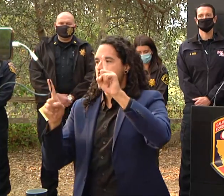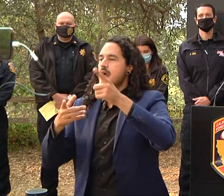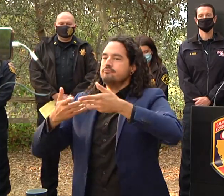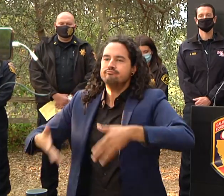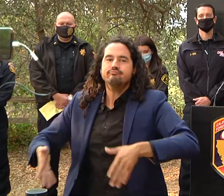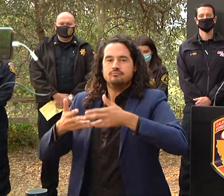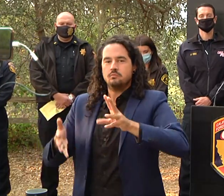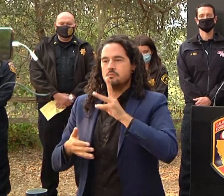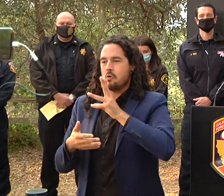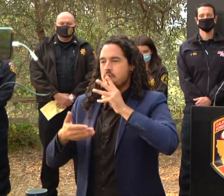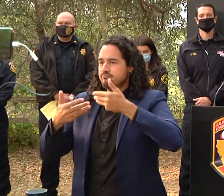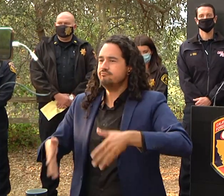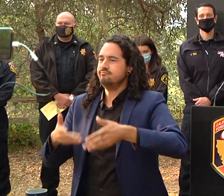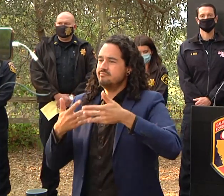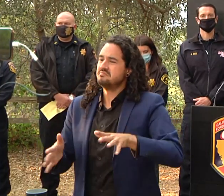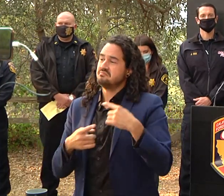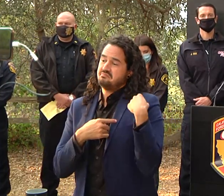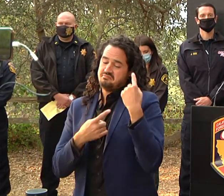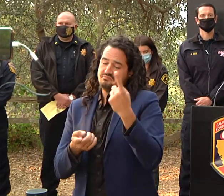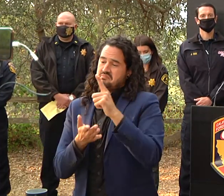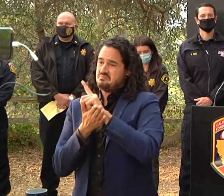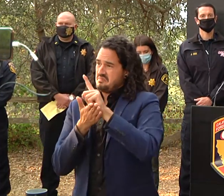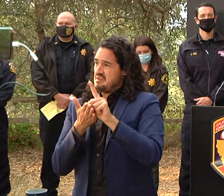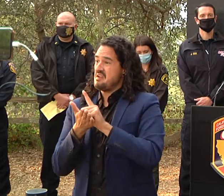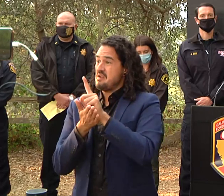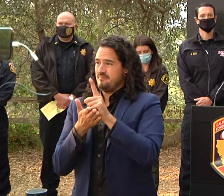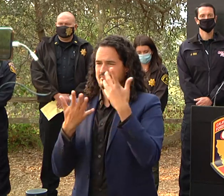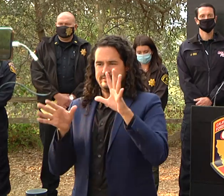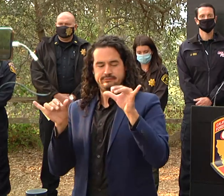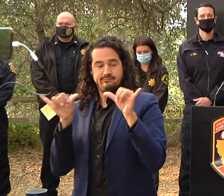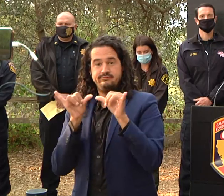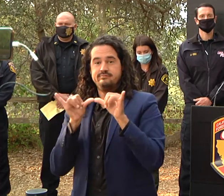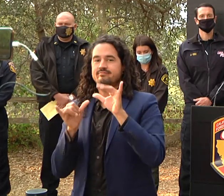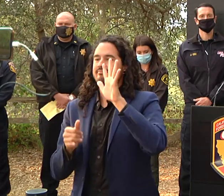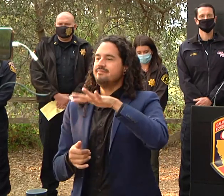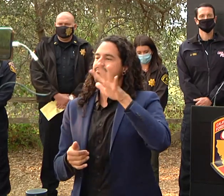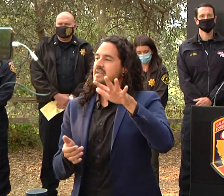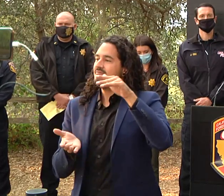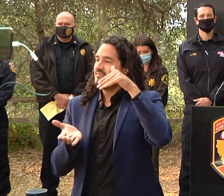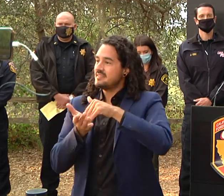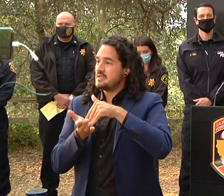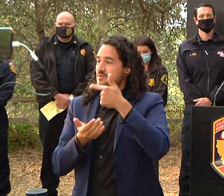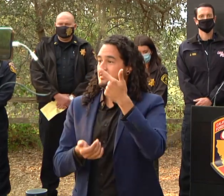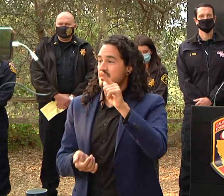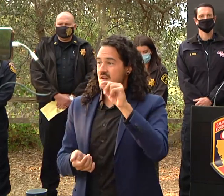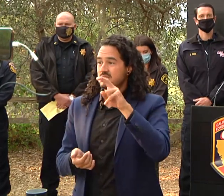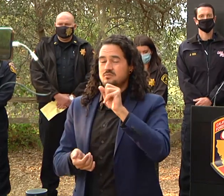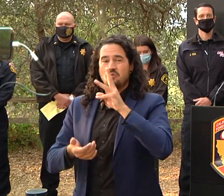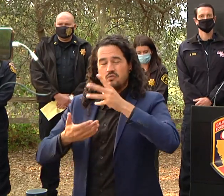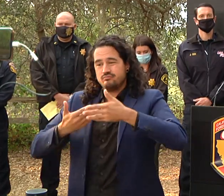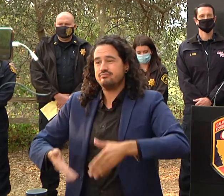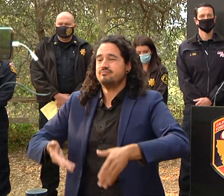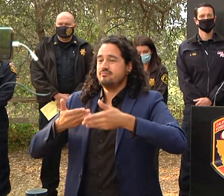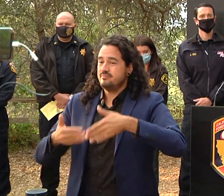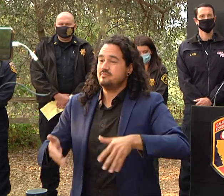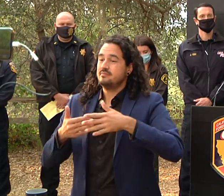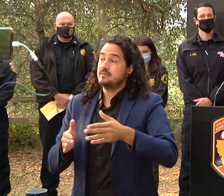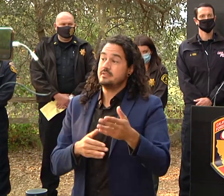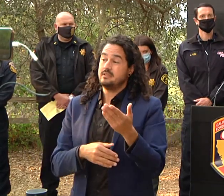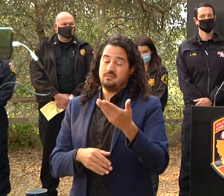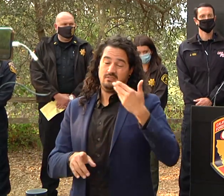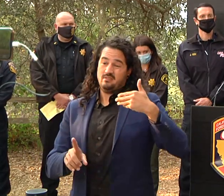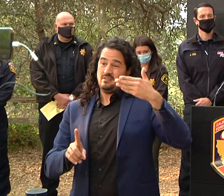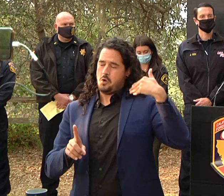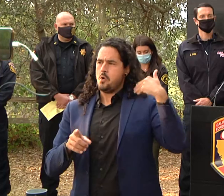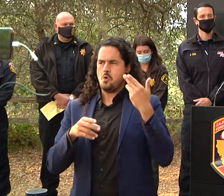of right now about an hour ago about 55 000 gallons of water not as good we had earlier in the week but it's it's an